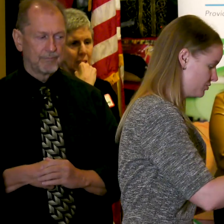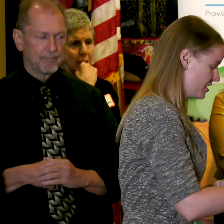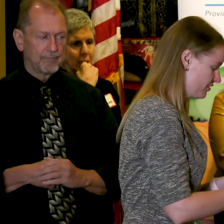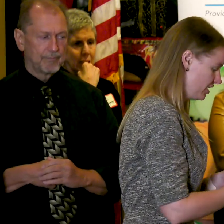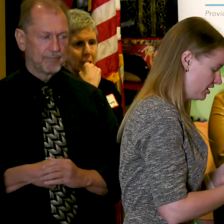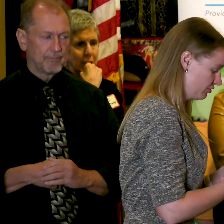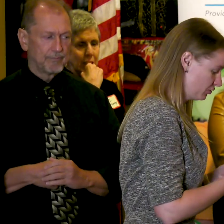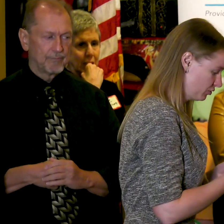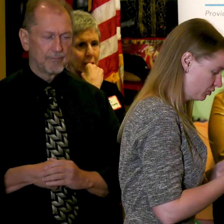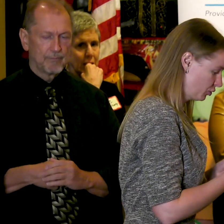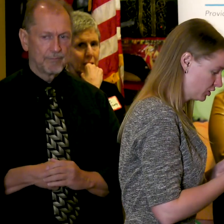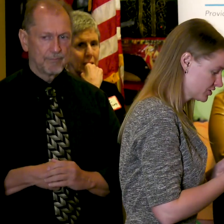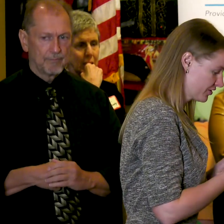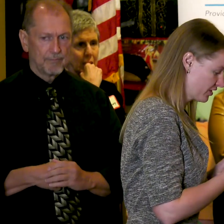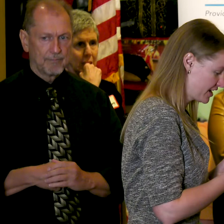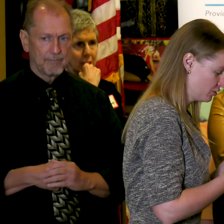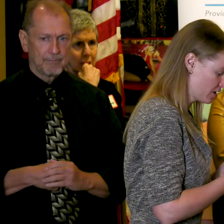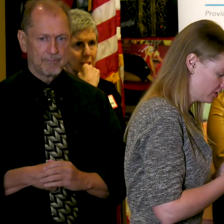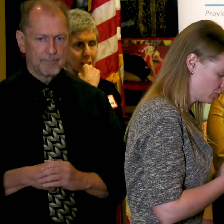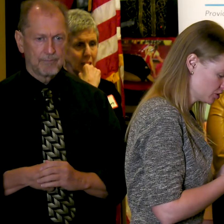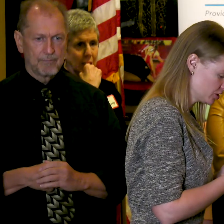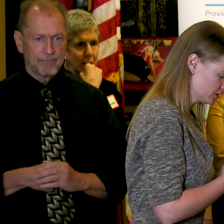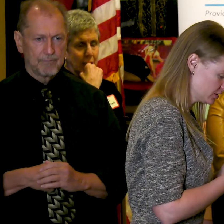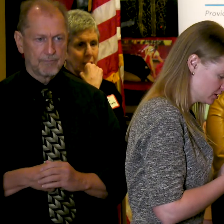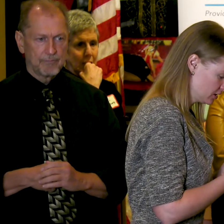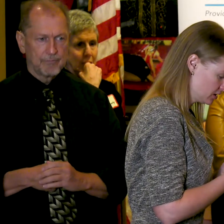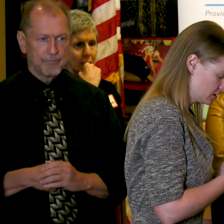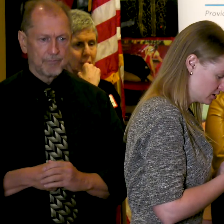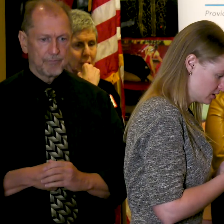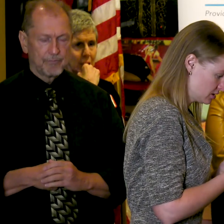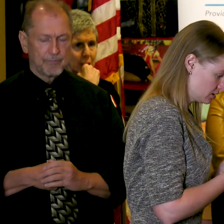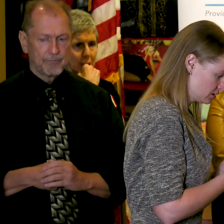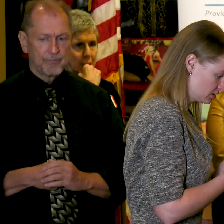And do we have any reporters on the line who have any questions? do we